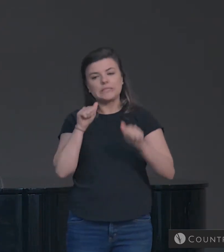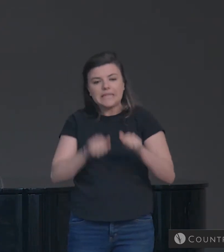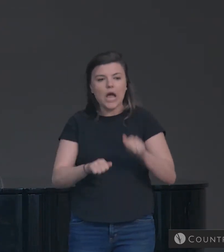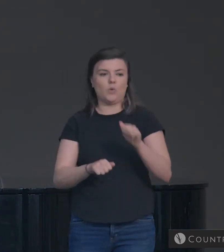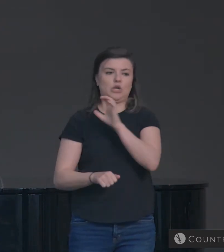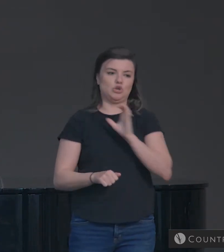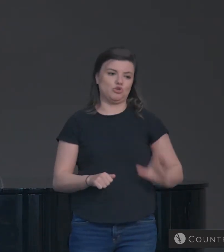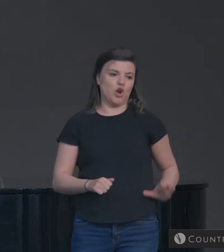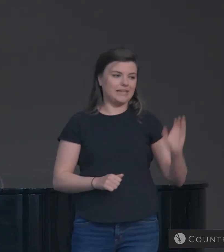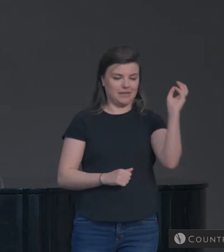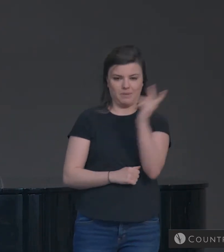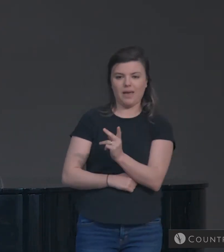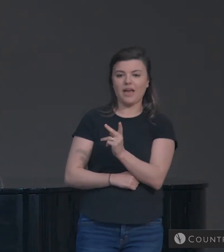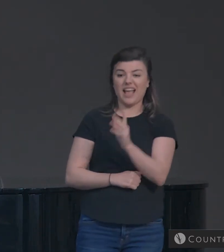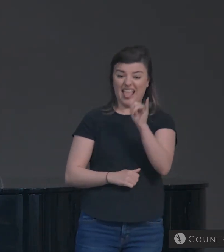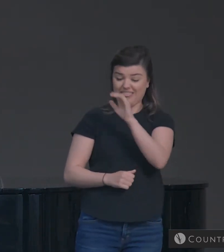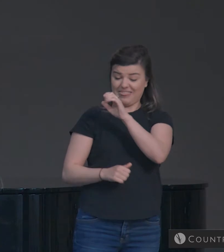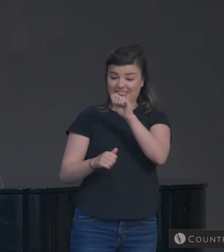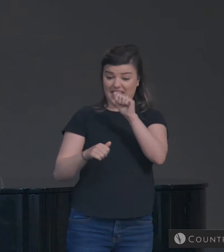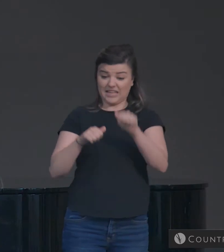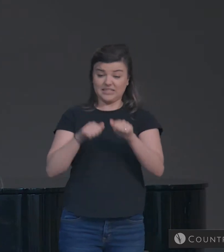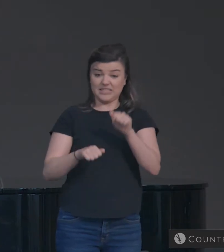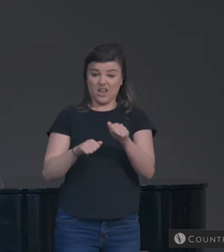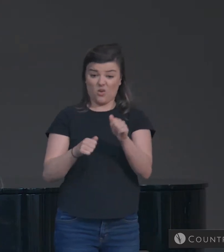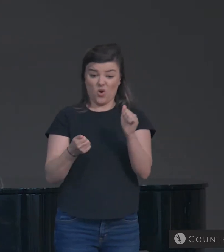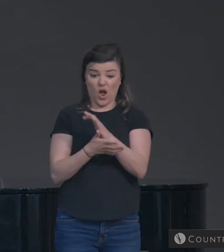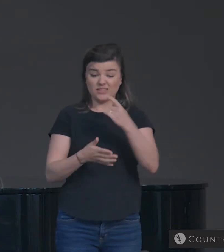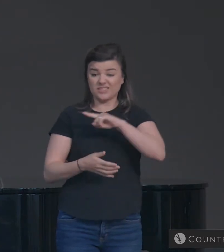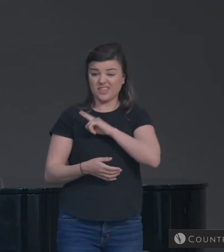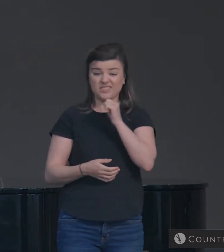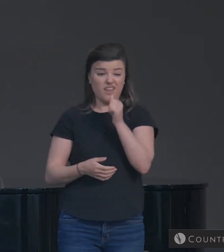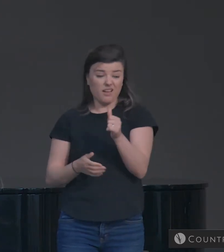And that doubt demotivates Christians.